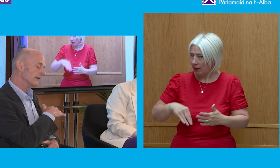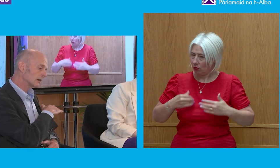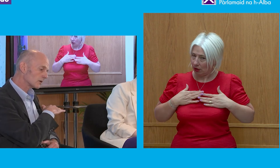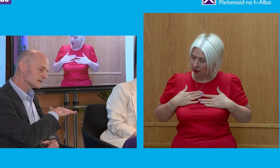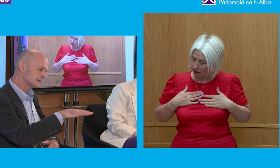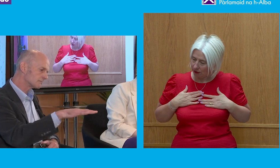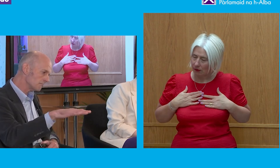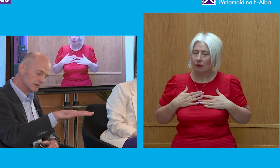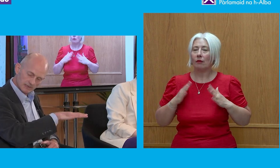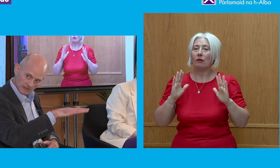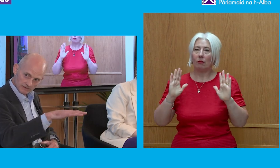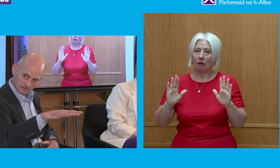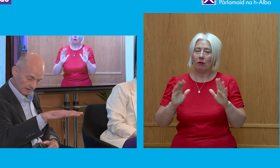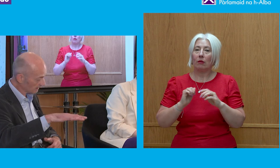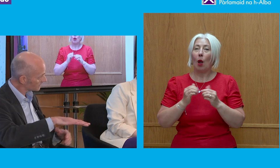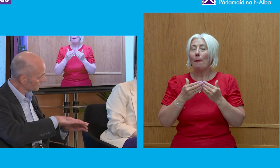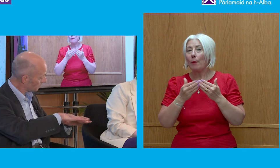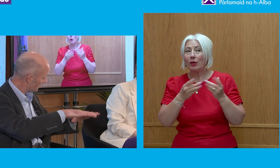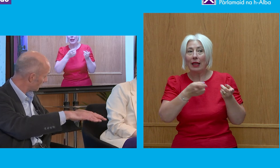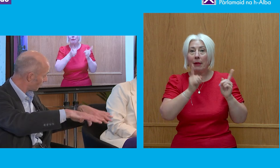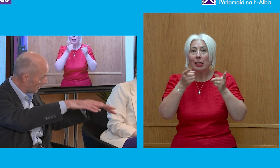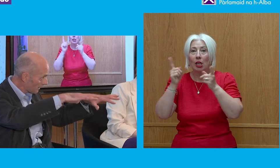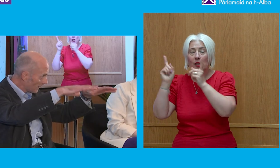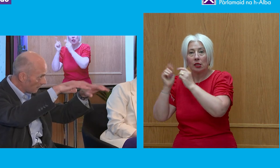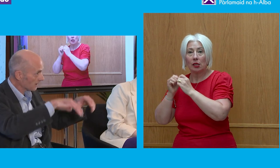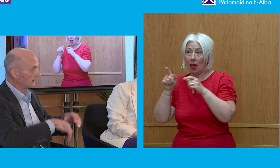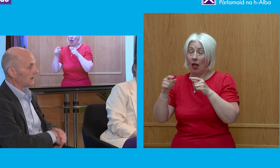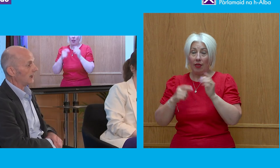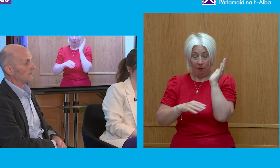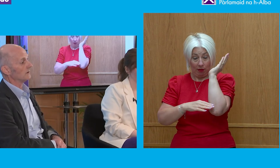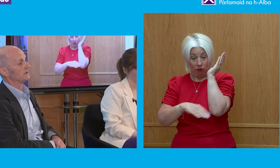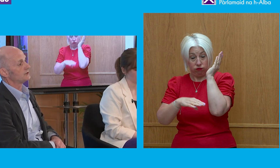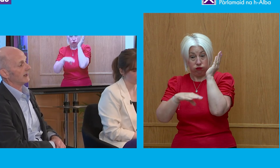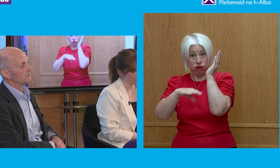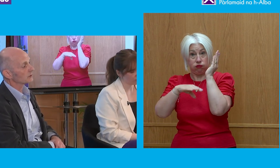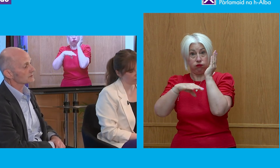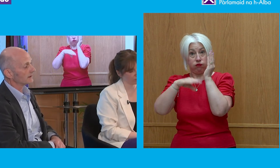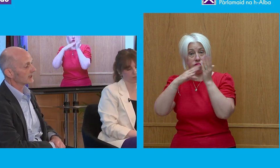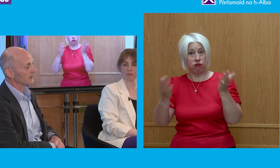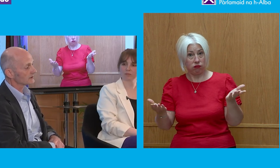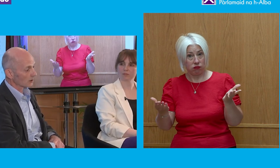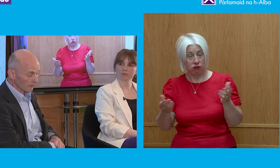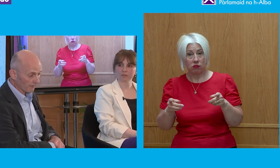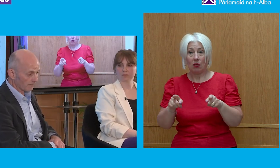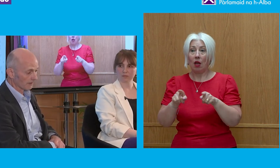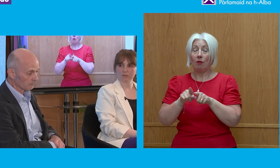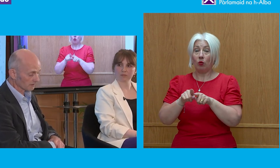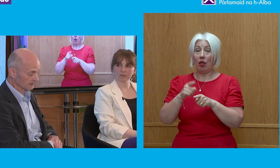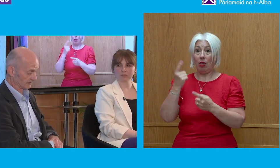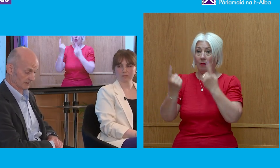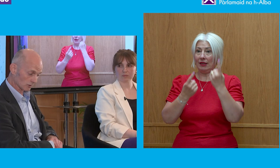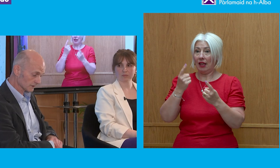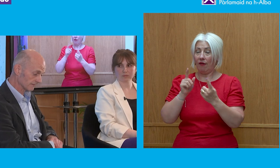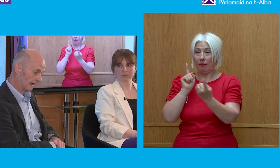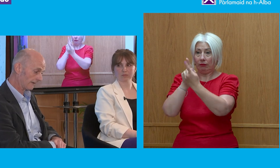and across this, mostly ministers, clearly, so people who've worked their way up the chain, but also encountered a lot of other